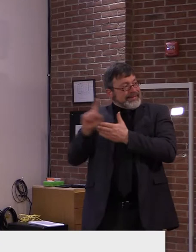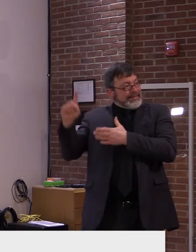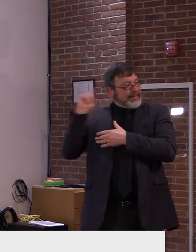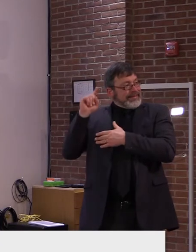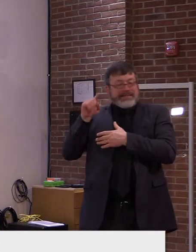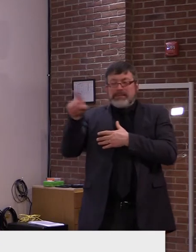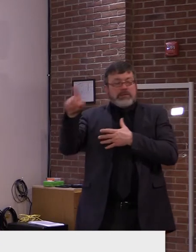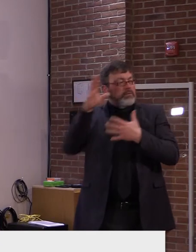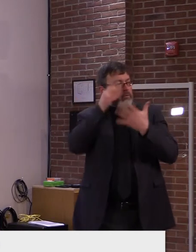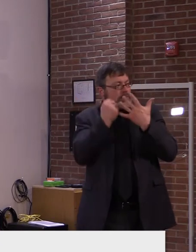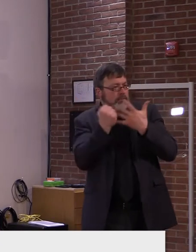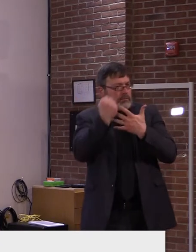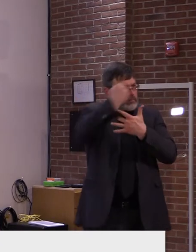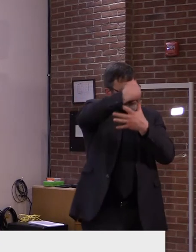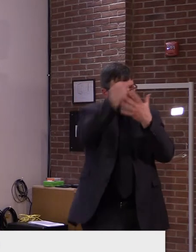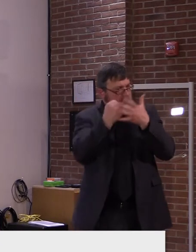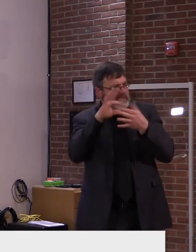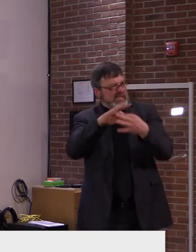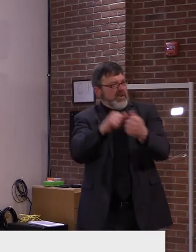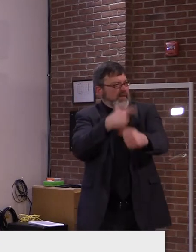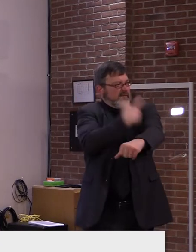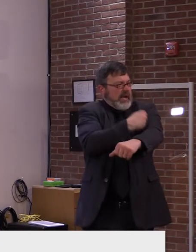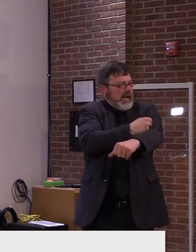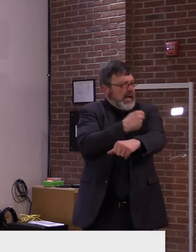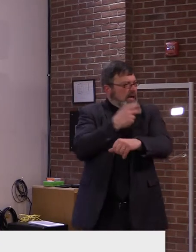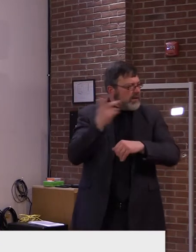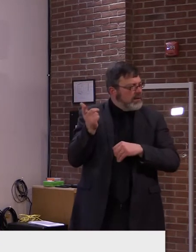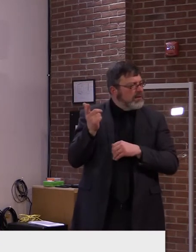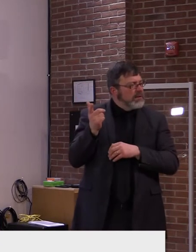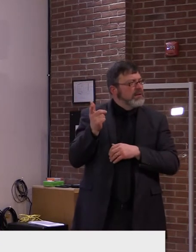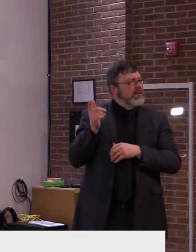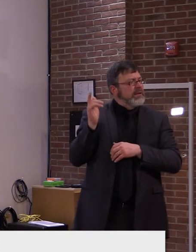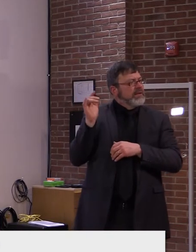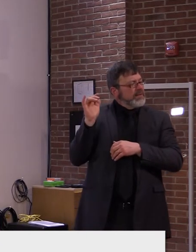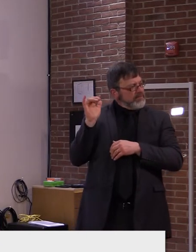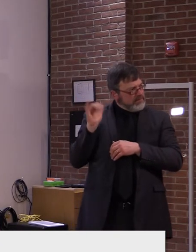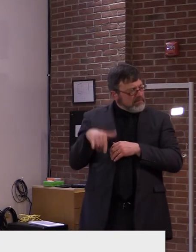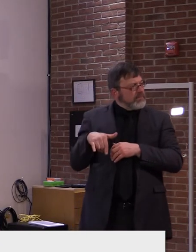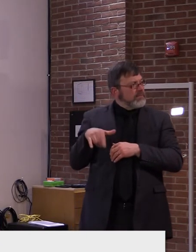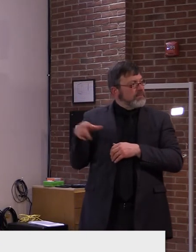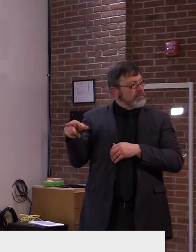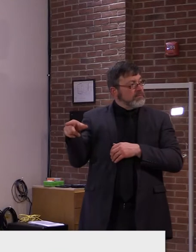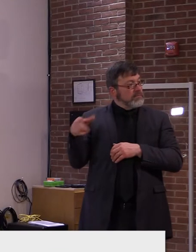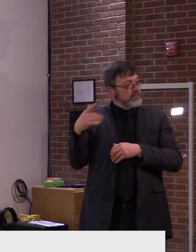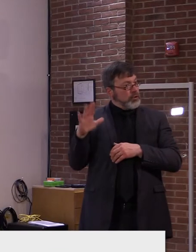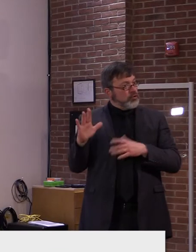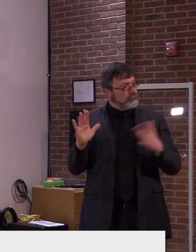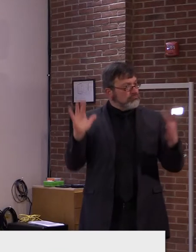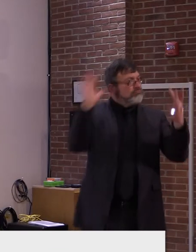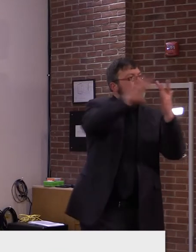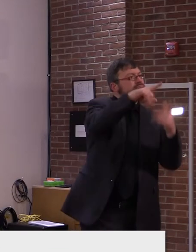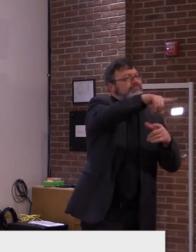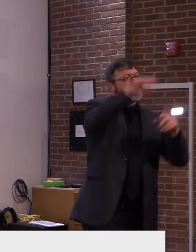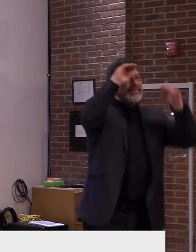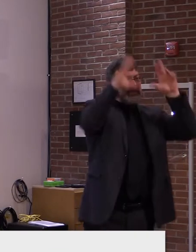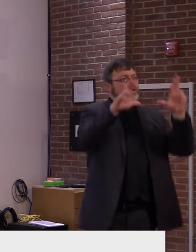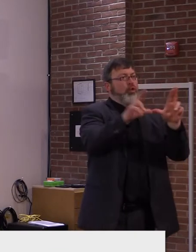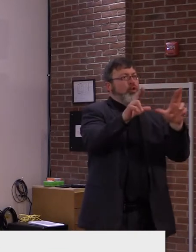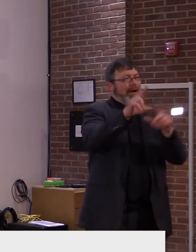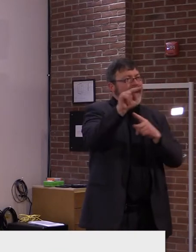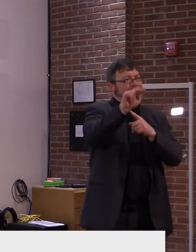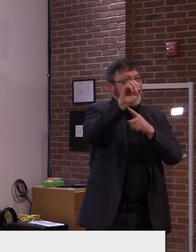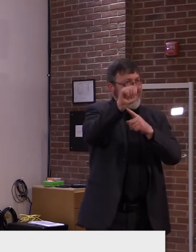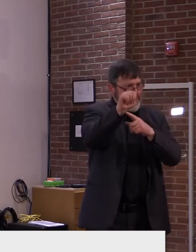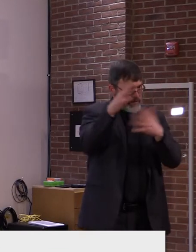banding. I guess I'm wondering, you know, if anything has come from those discussions yet or sort of an update on that. Yeah, I would describe them as cordial